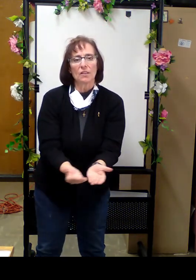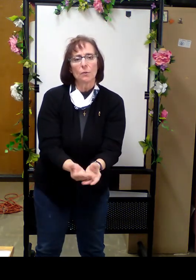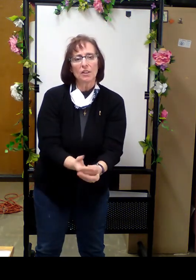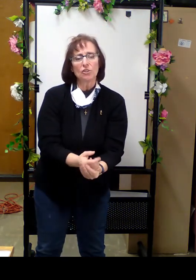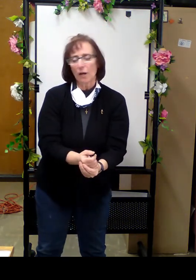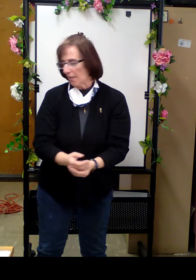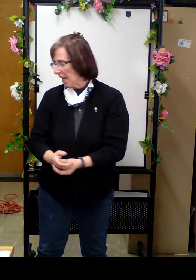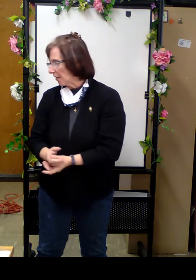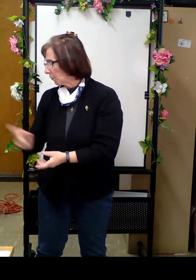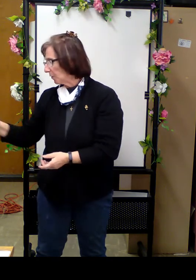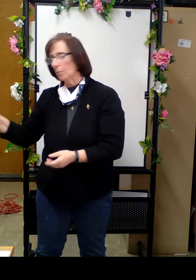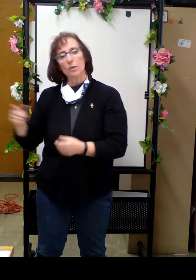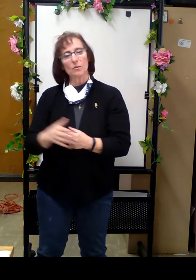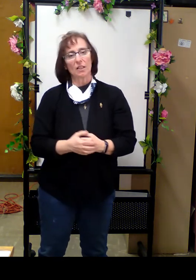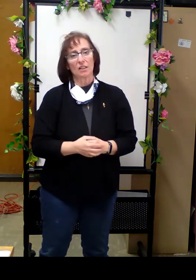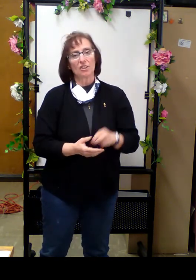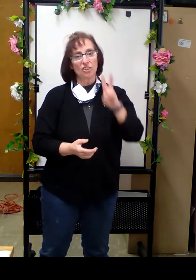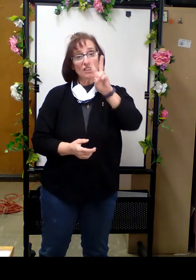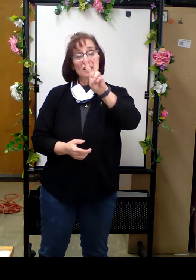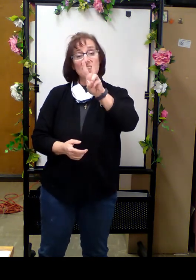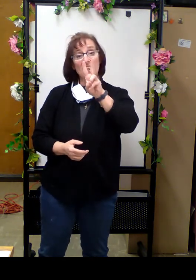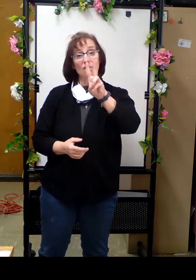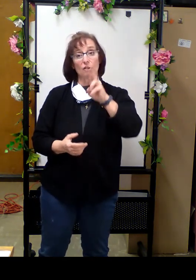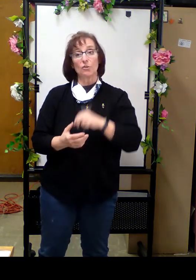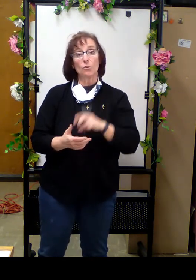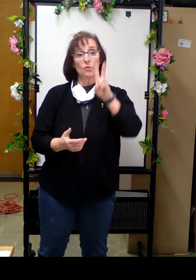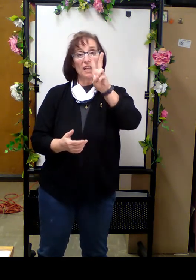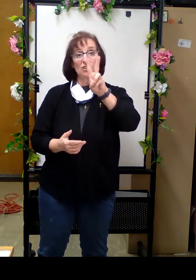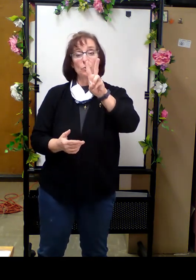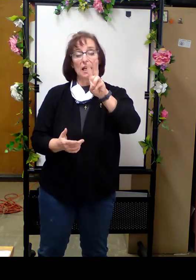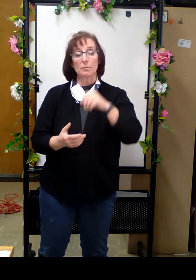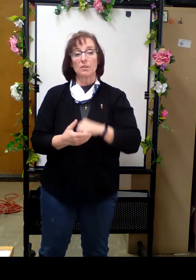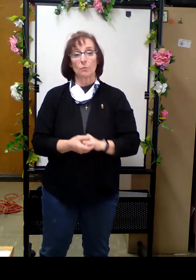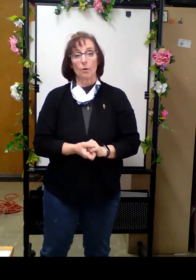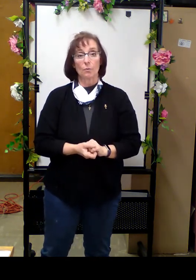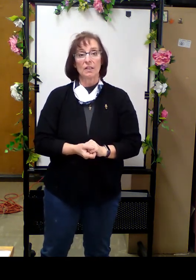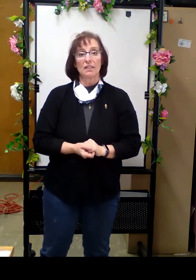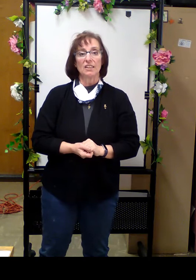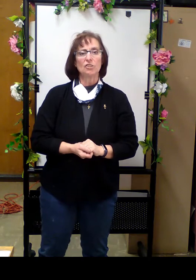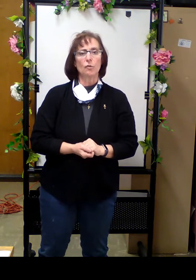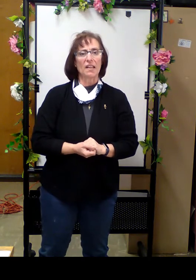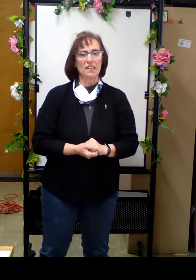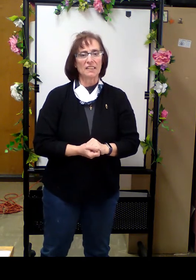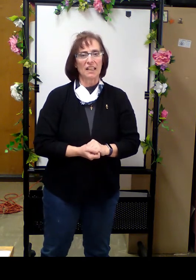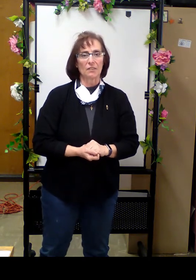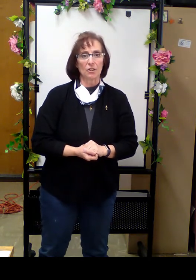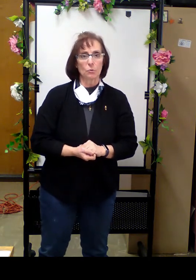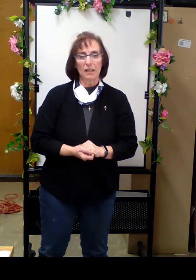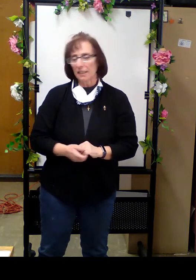We're going to try that with the music. Just the second verse. We'll do that two times in a row. Let's try that together. Are you ready?